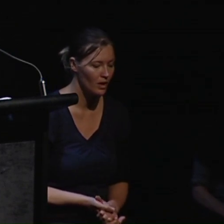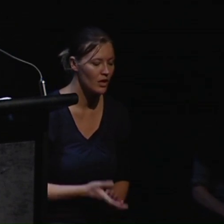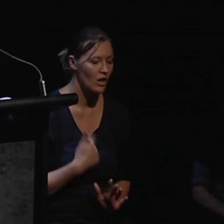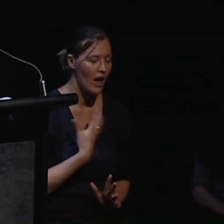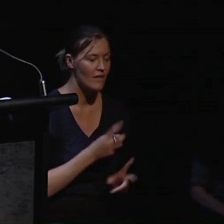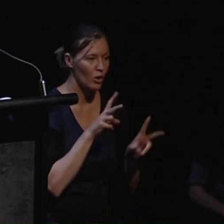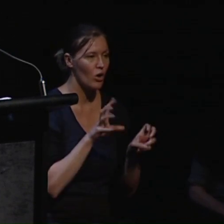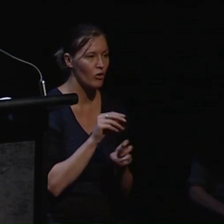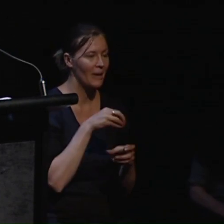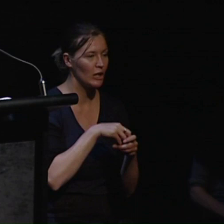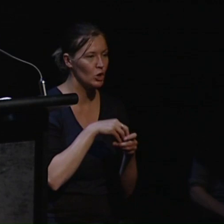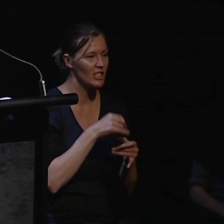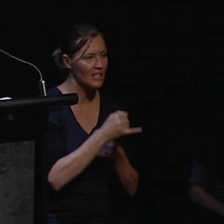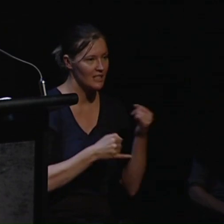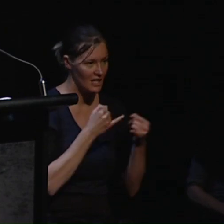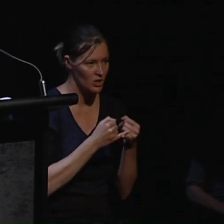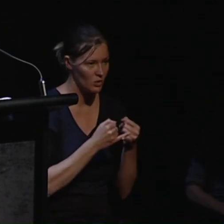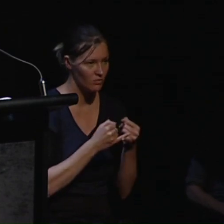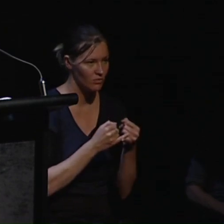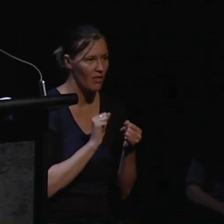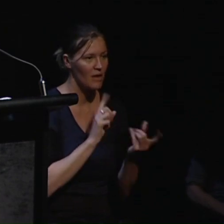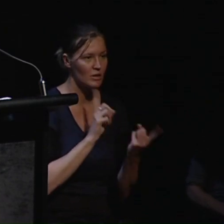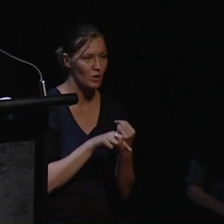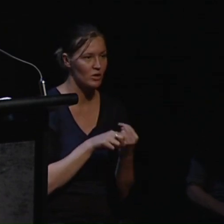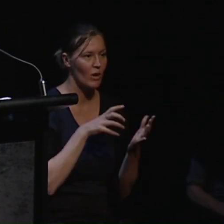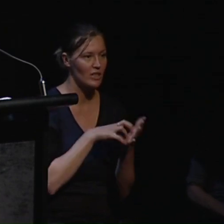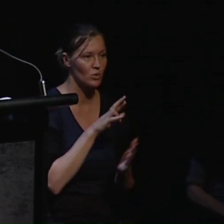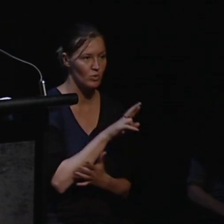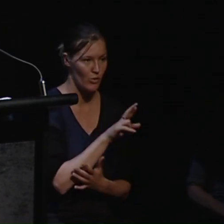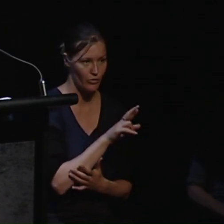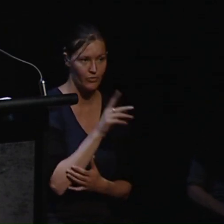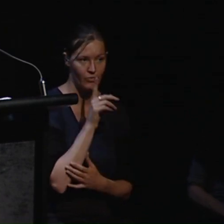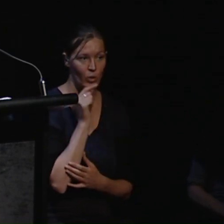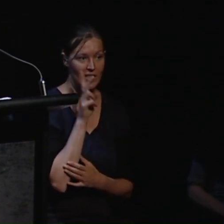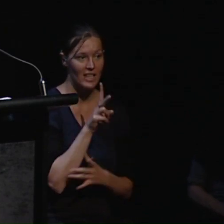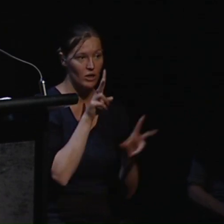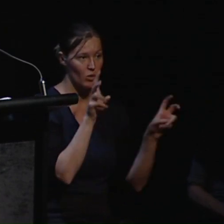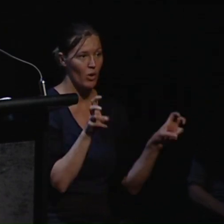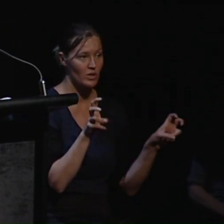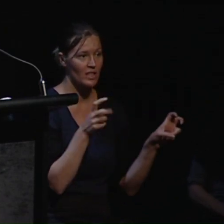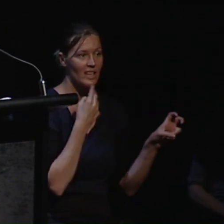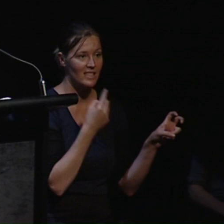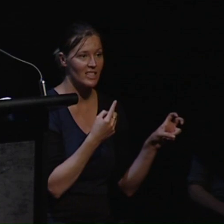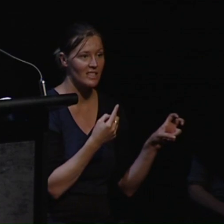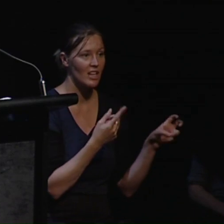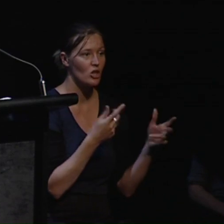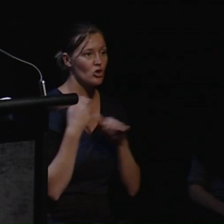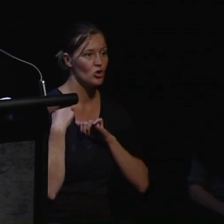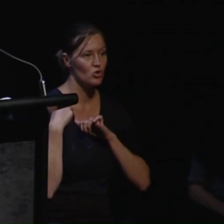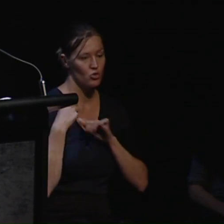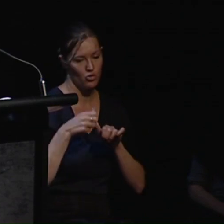International, their response to Article 12 and you can see in this quote that they're suggesting that traditional